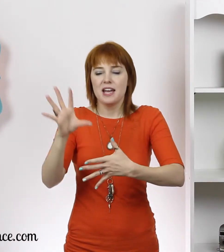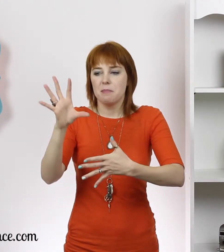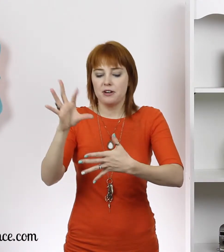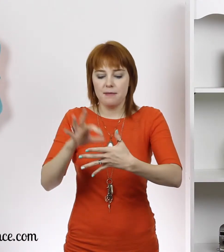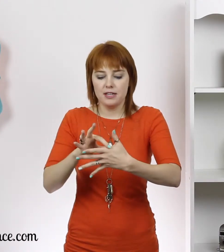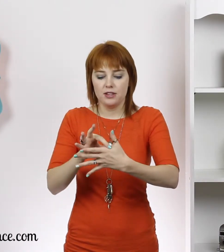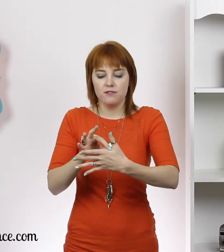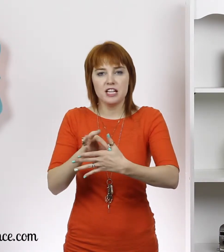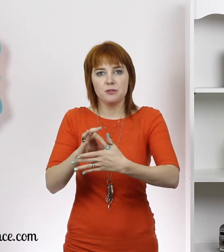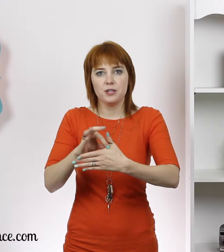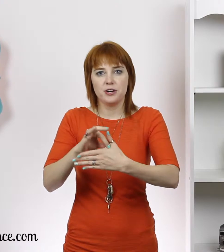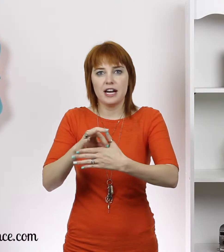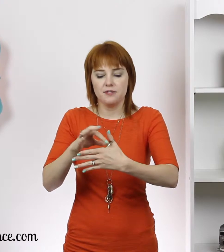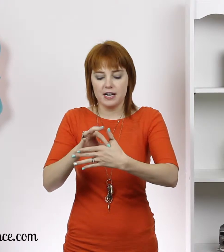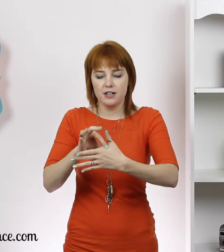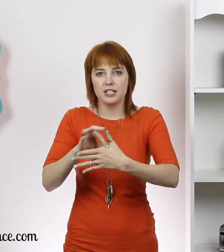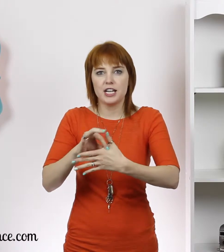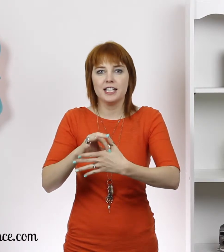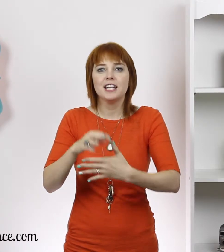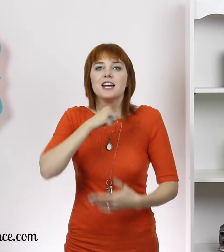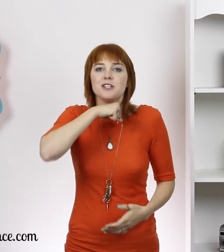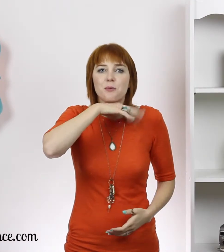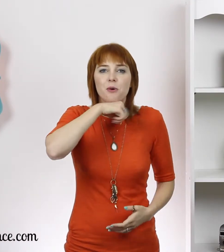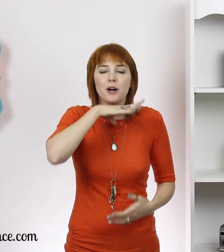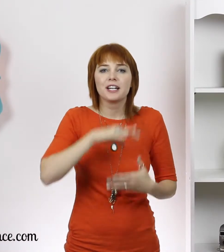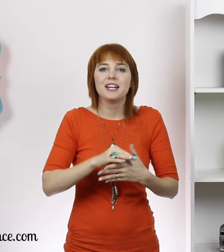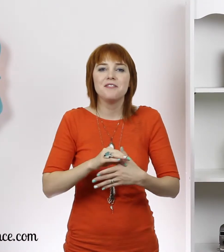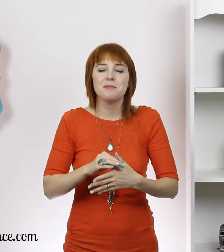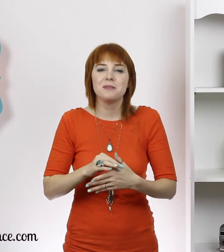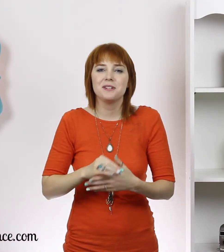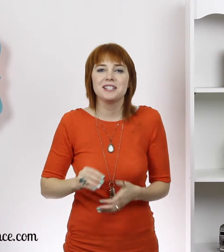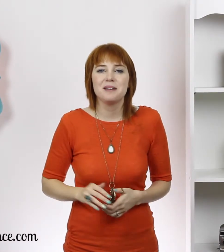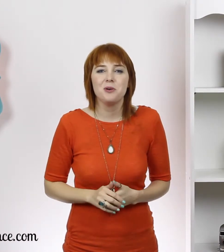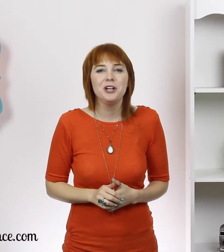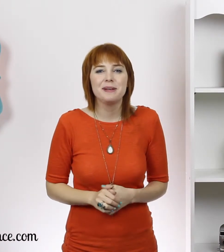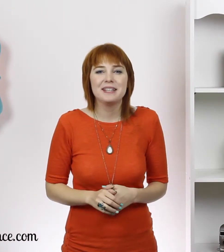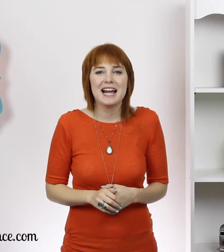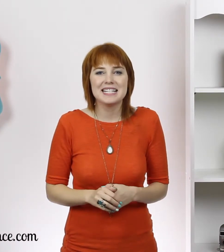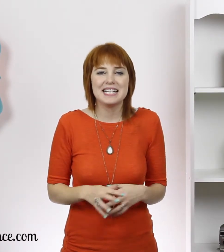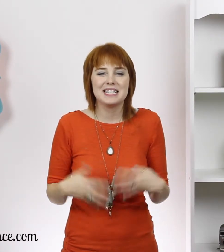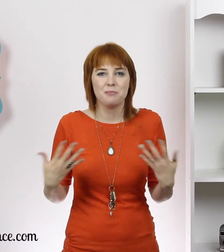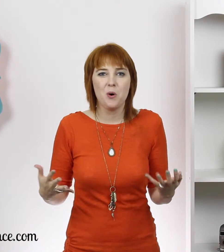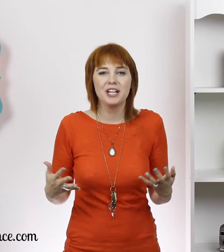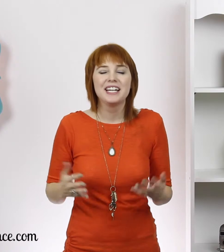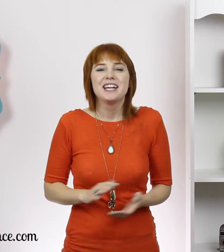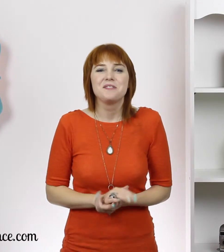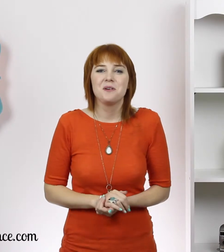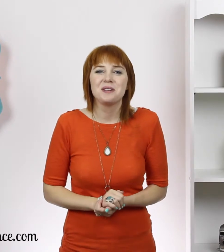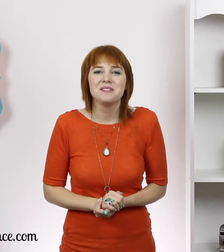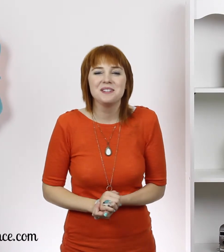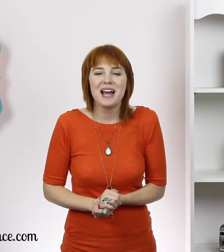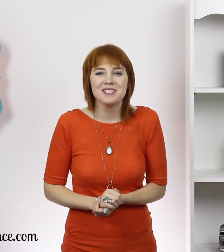for meat by grabbing the flesh between your hand right here and shaking it. So pork. If your baby learns the sign pork, your baby can ask to eat some pork